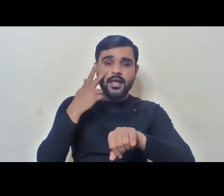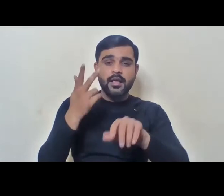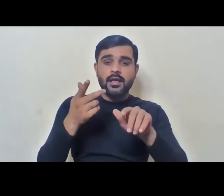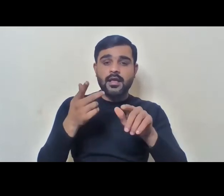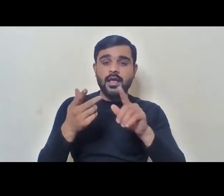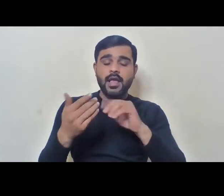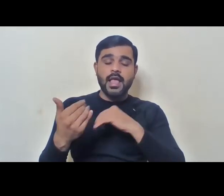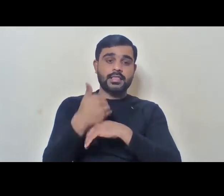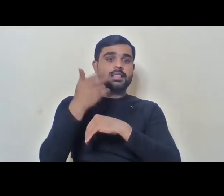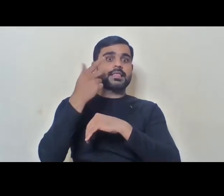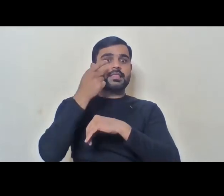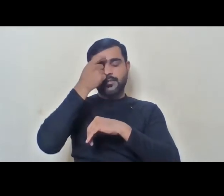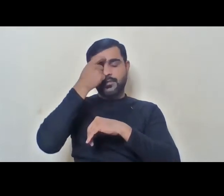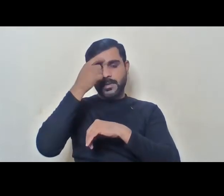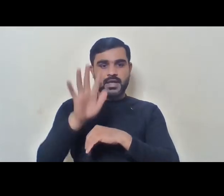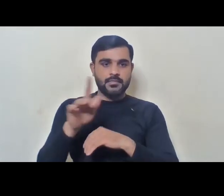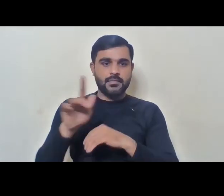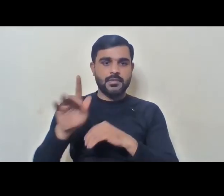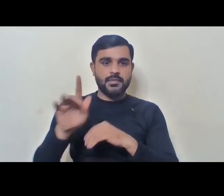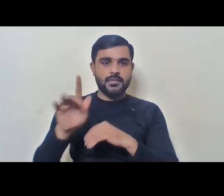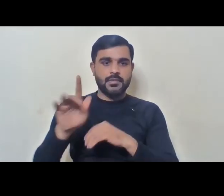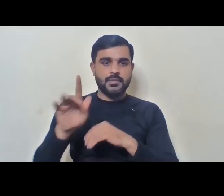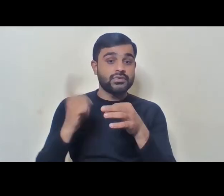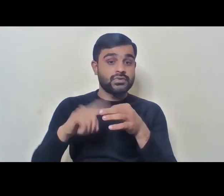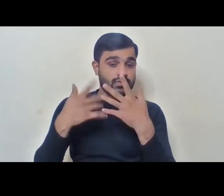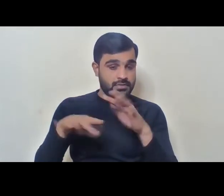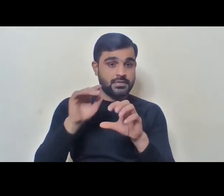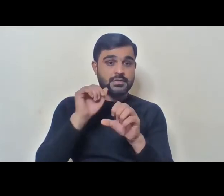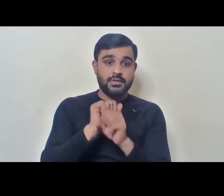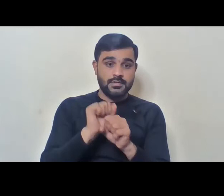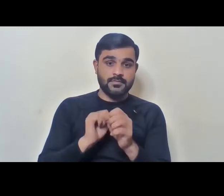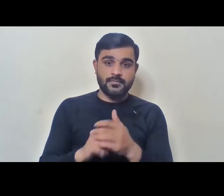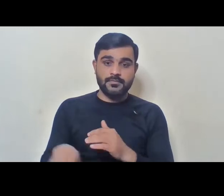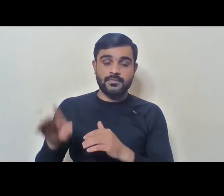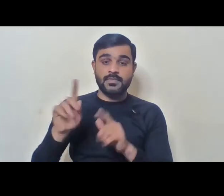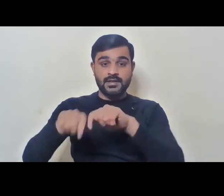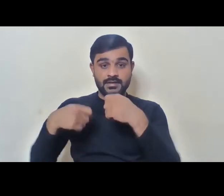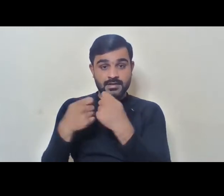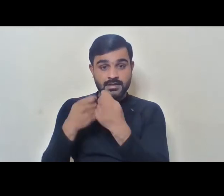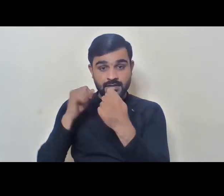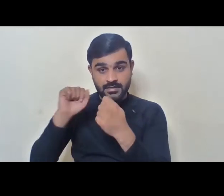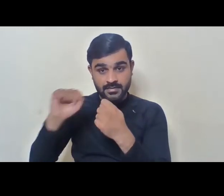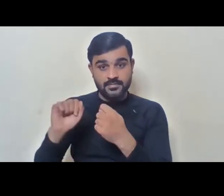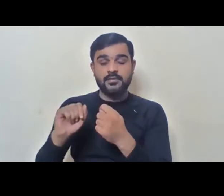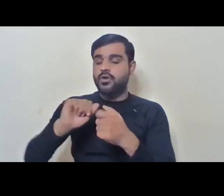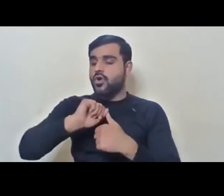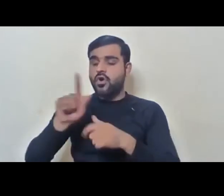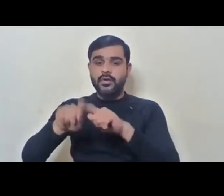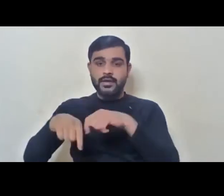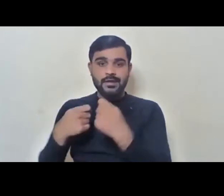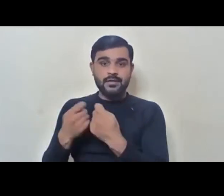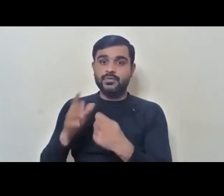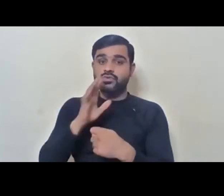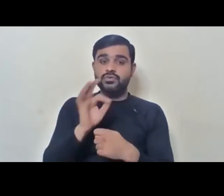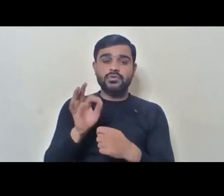eyes. And after he joined work, his team, his entire team started actually making